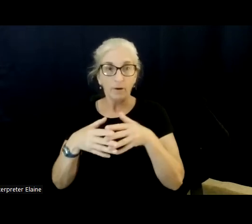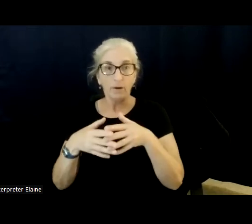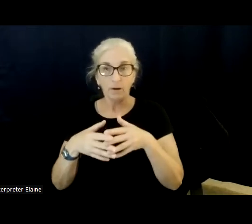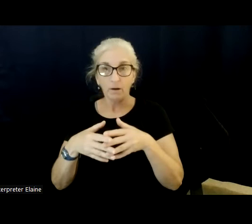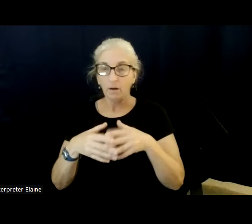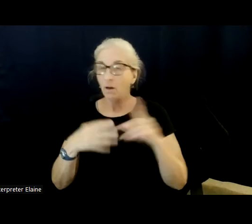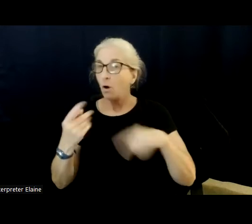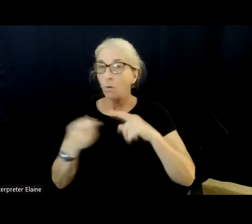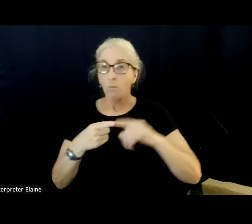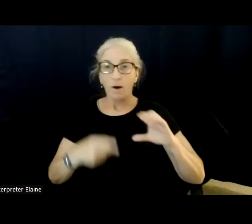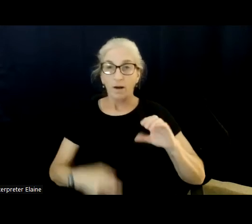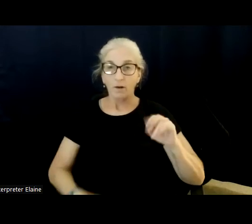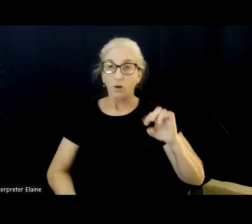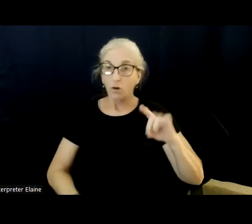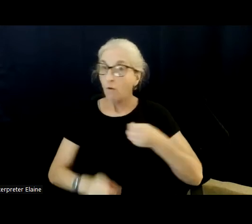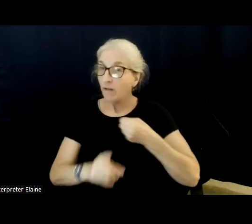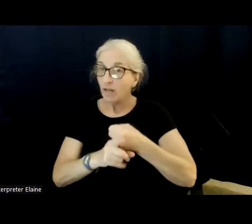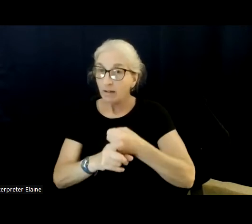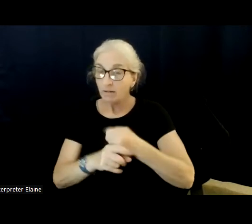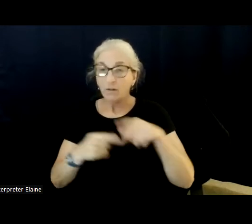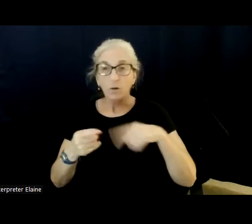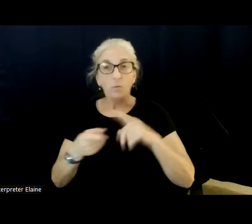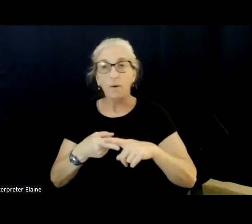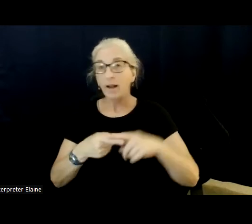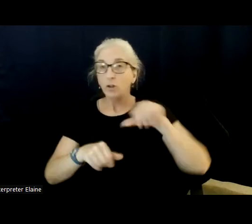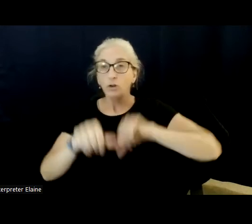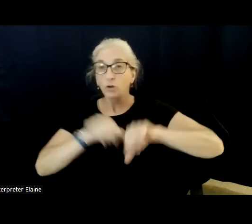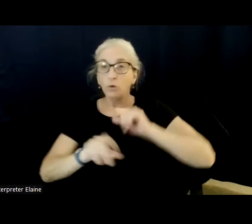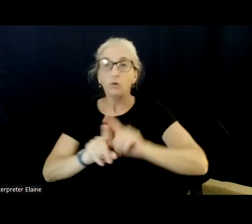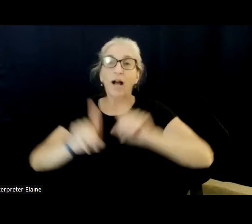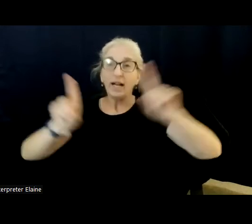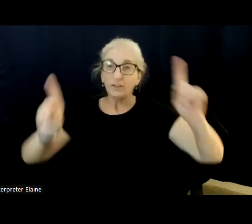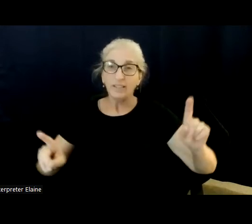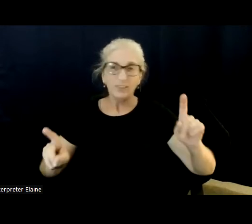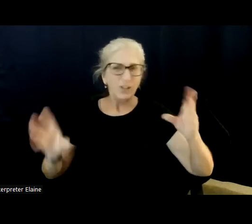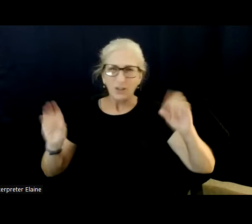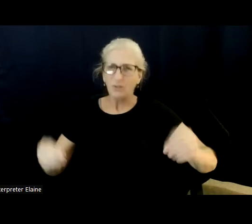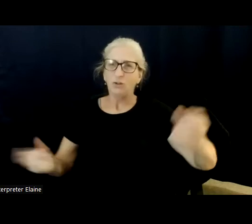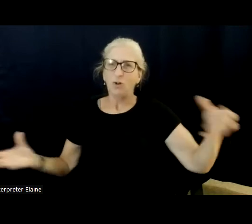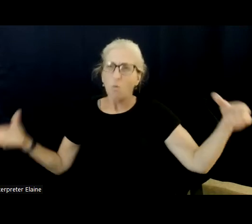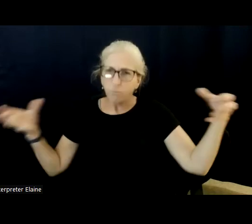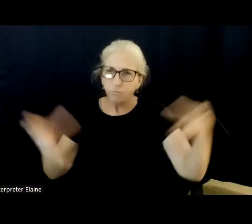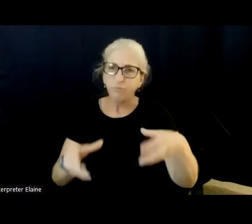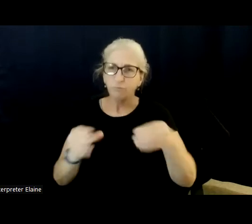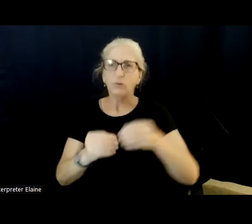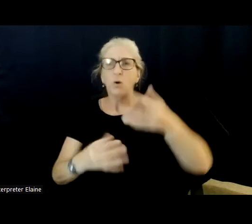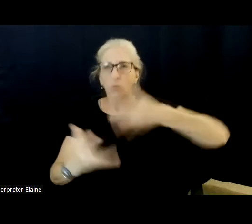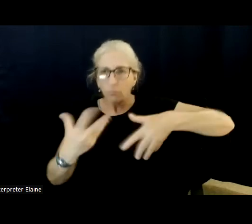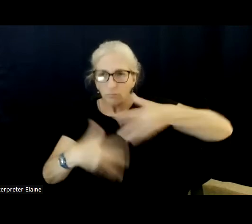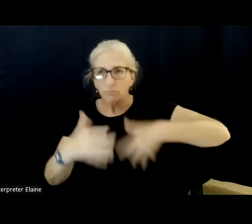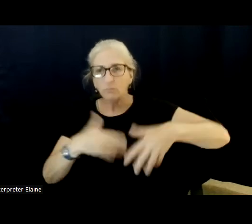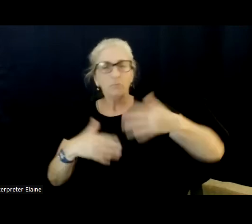-19, and social isolation, the sense of communities being lost every day. And part of that is the sense of